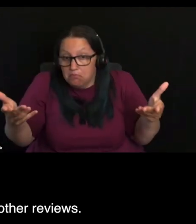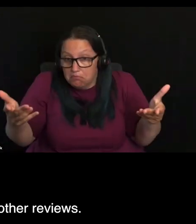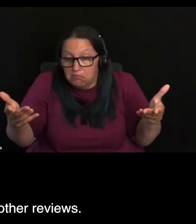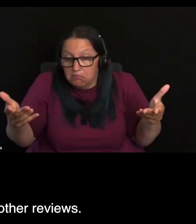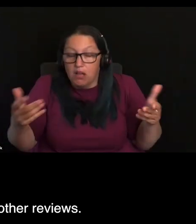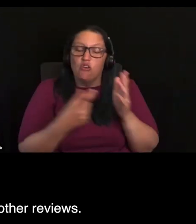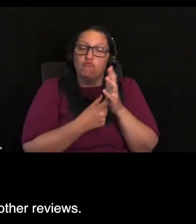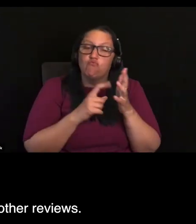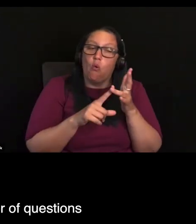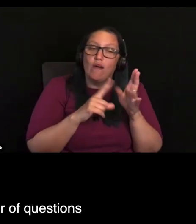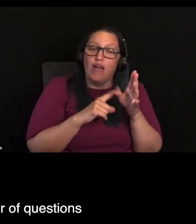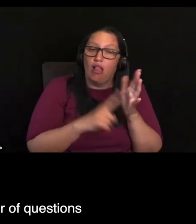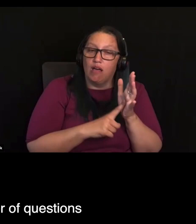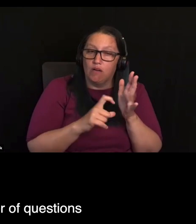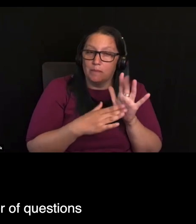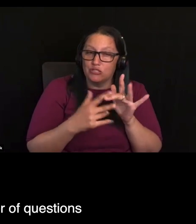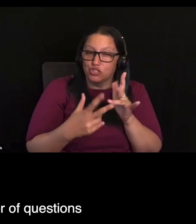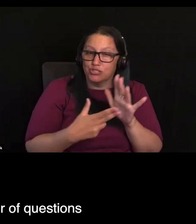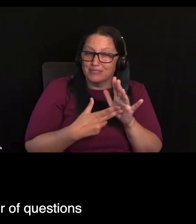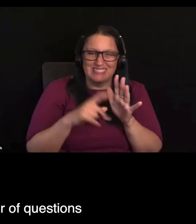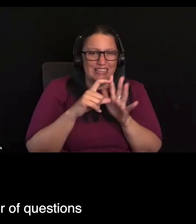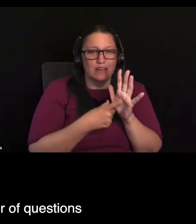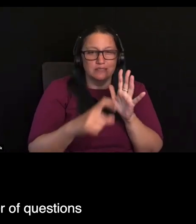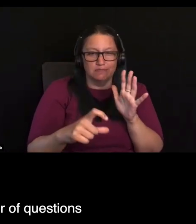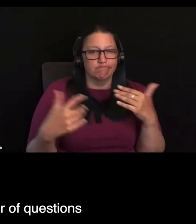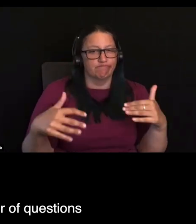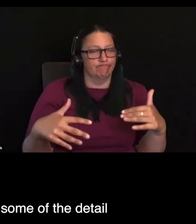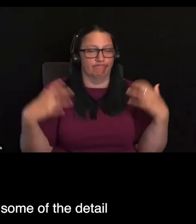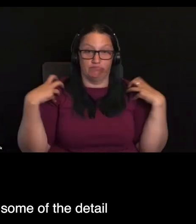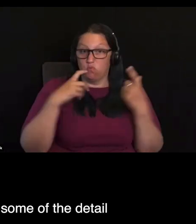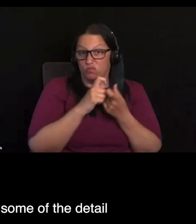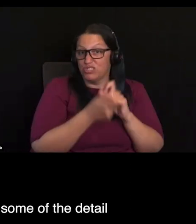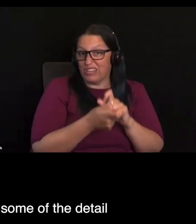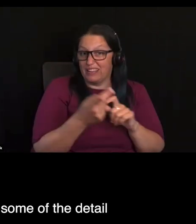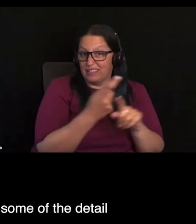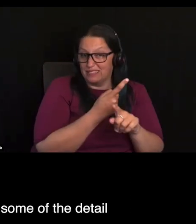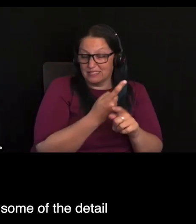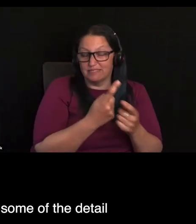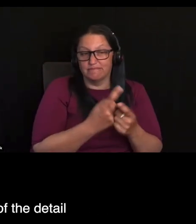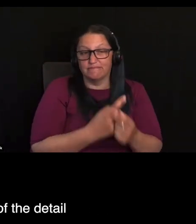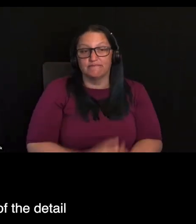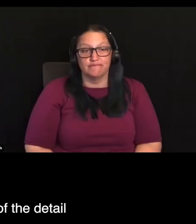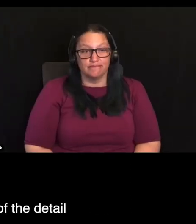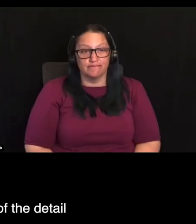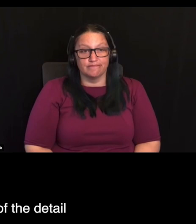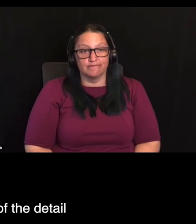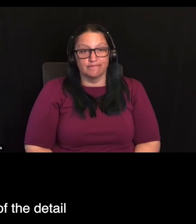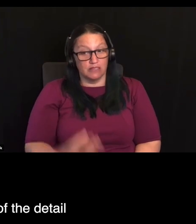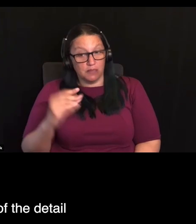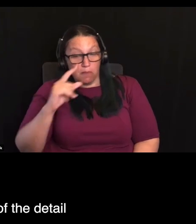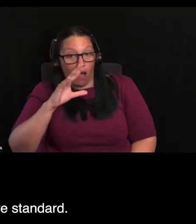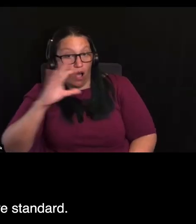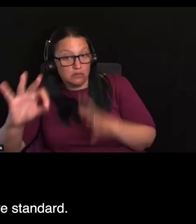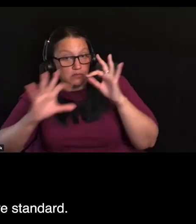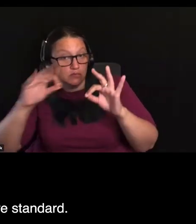Commissions and other reviews. Okay. Now I can see a number of questions coming up from people here about some of the detail of the standards and some of the